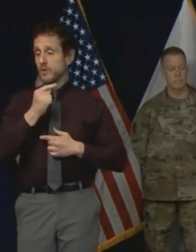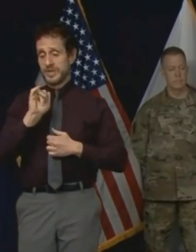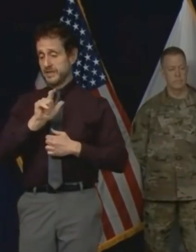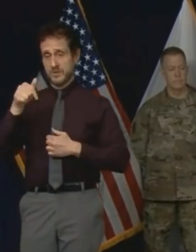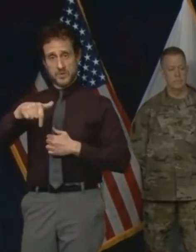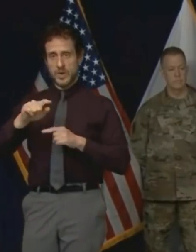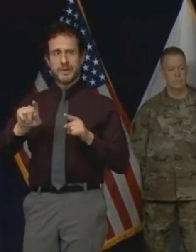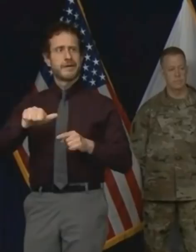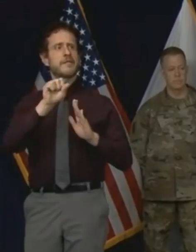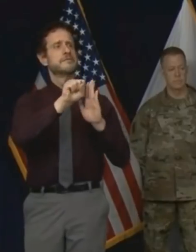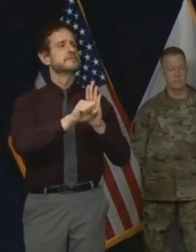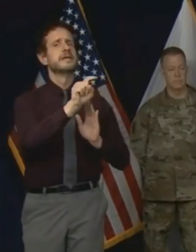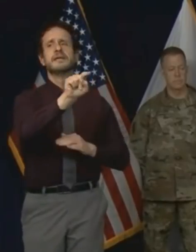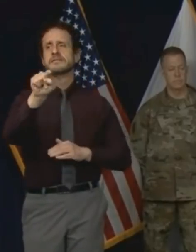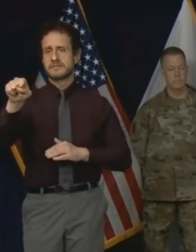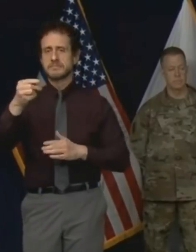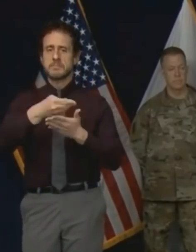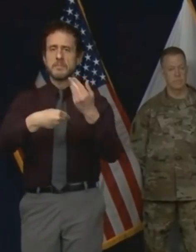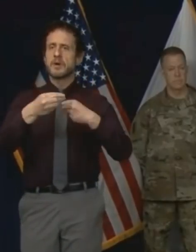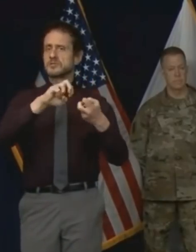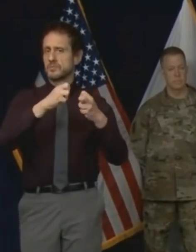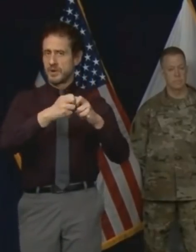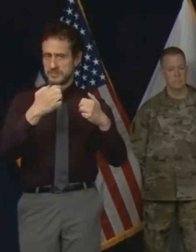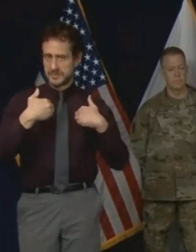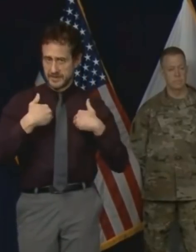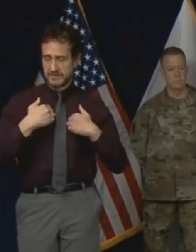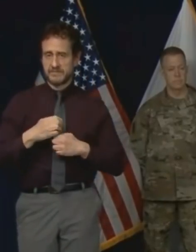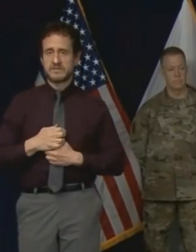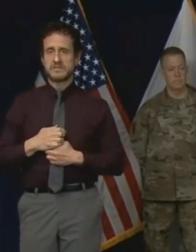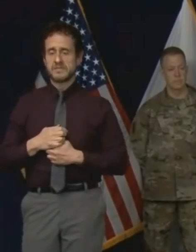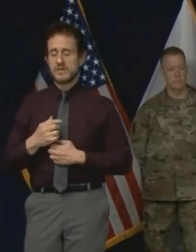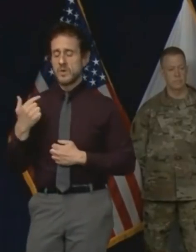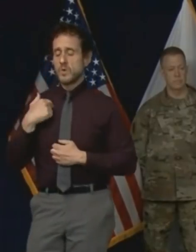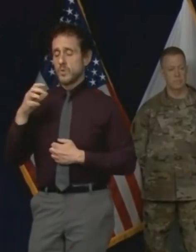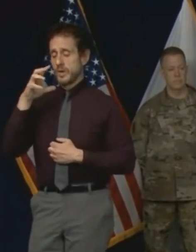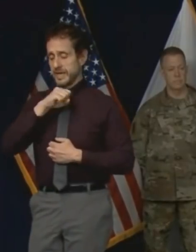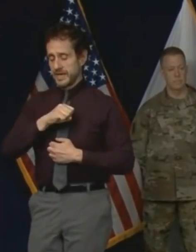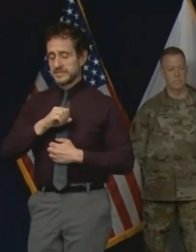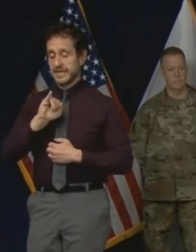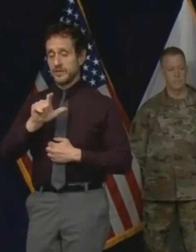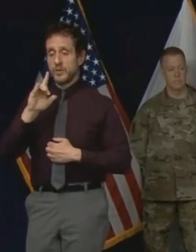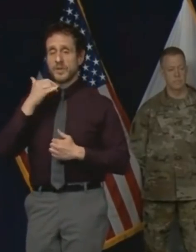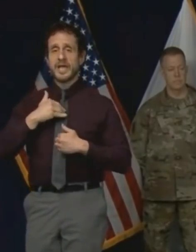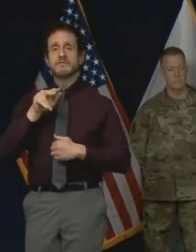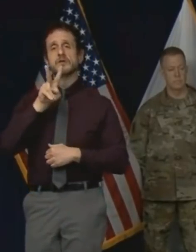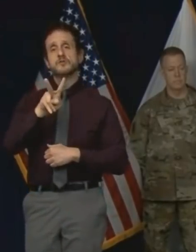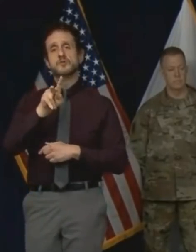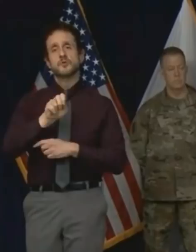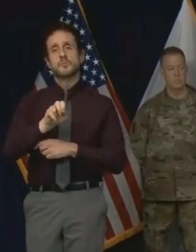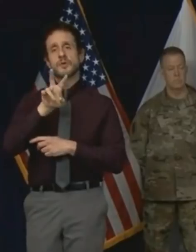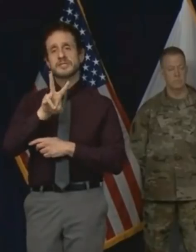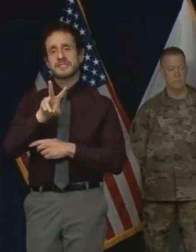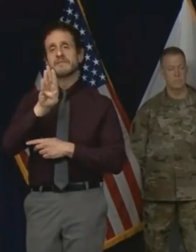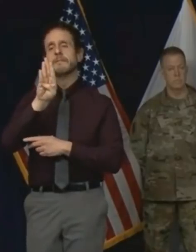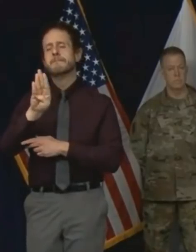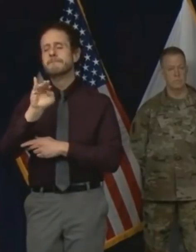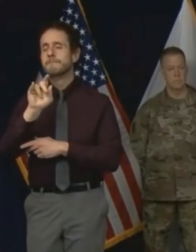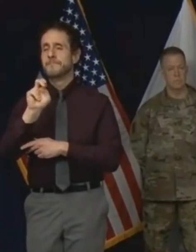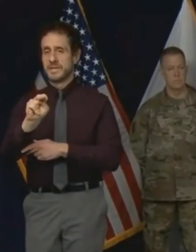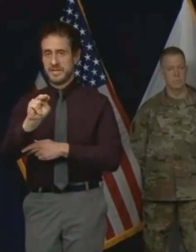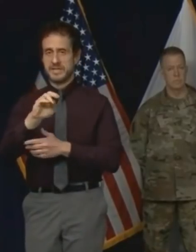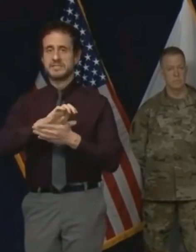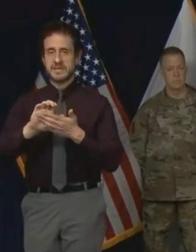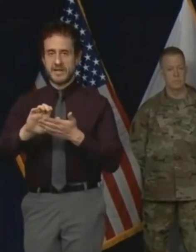The bottom line is this budget experts estimate that Illinois will have a two point seven billion dollar